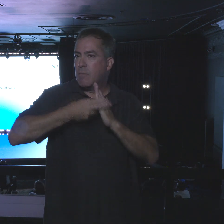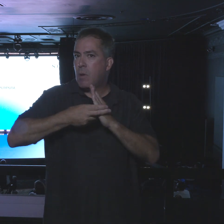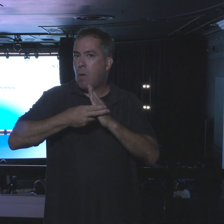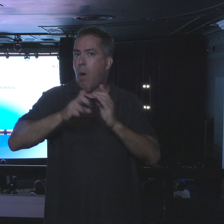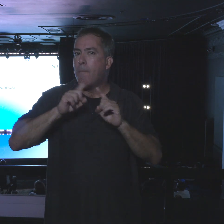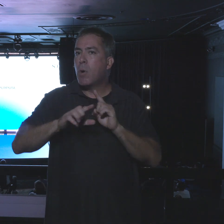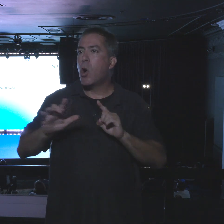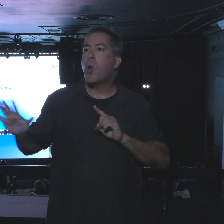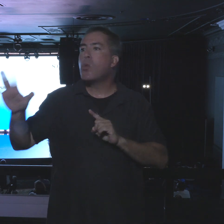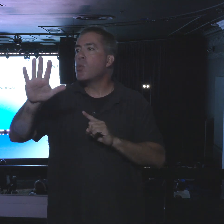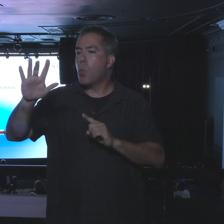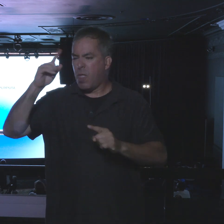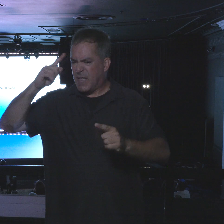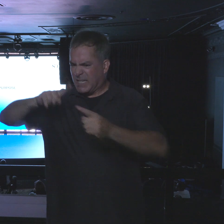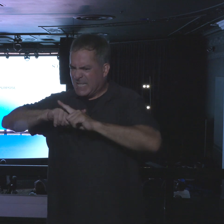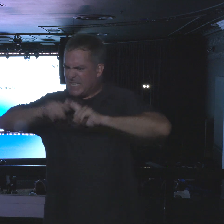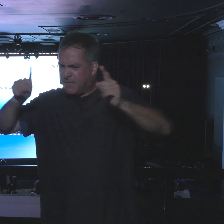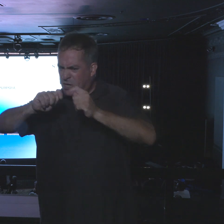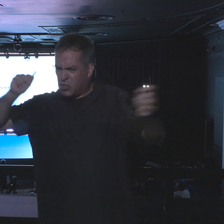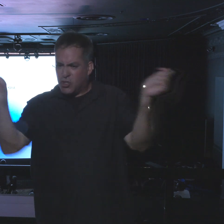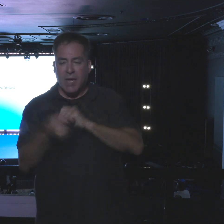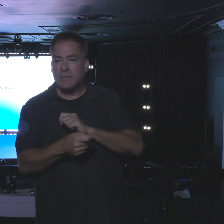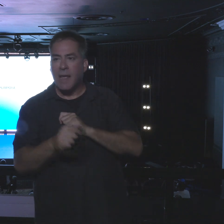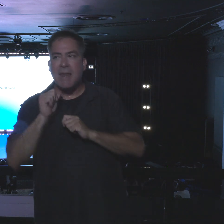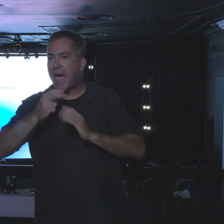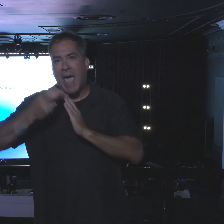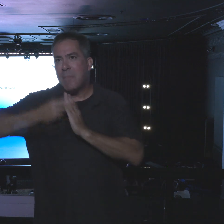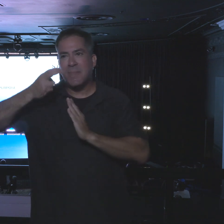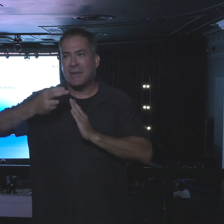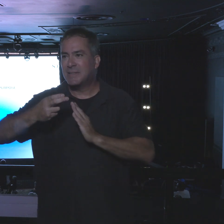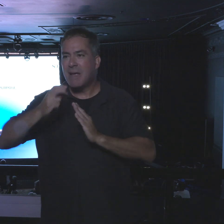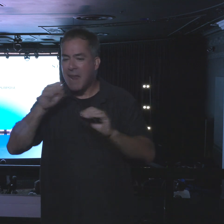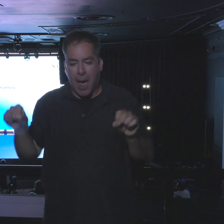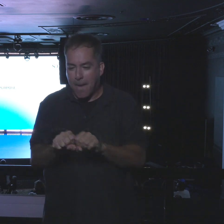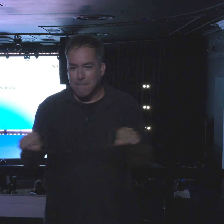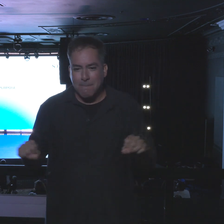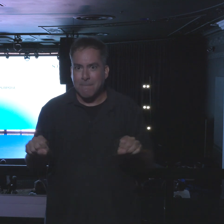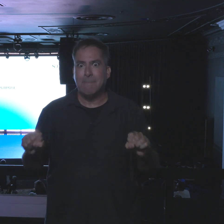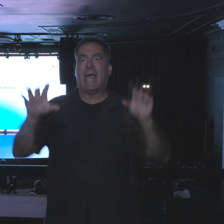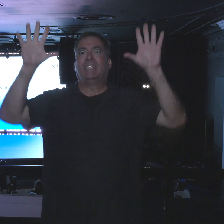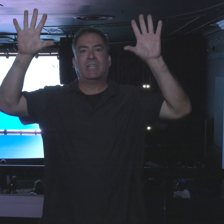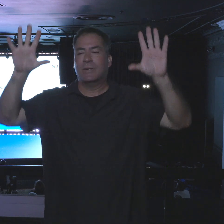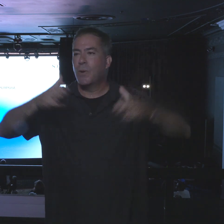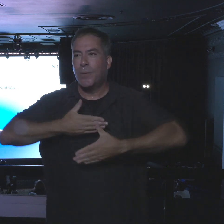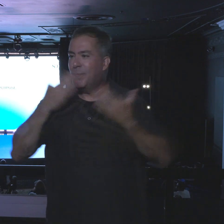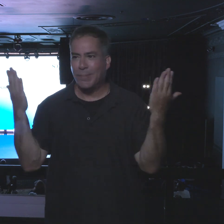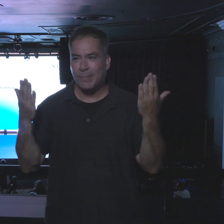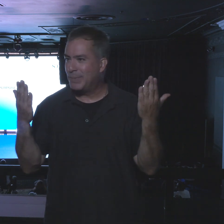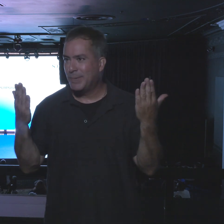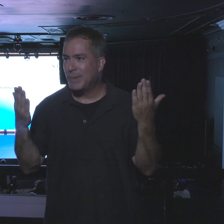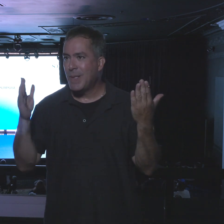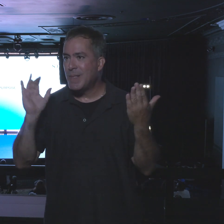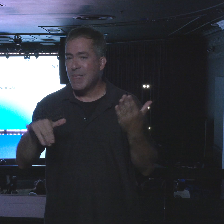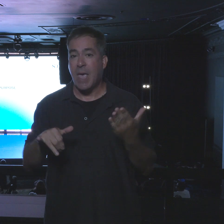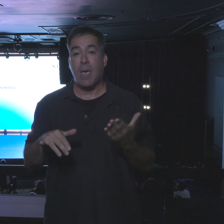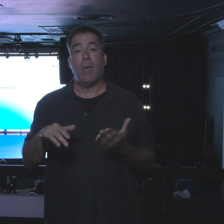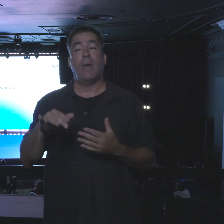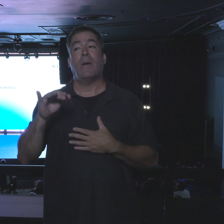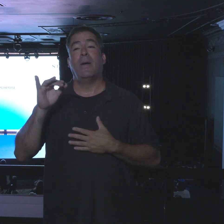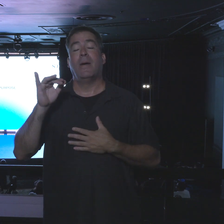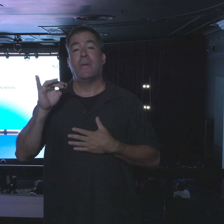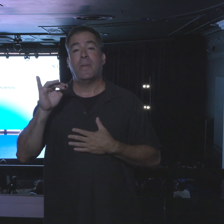is not automatic. There's no abracadabra. There's no magic formula. The word fairy